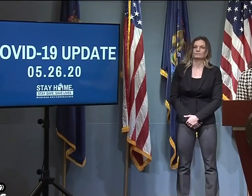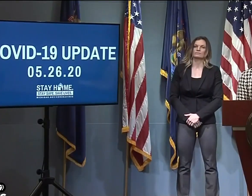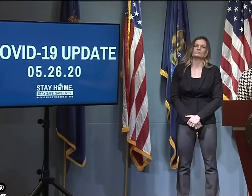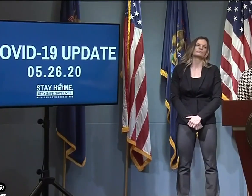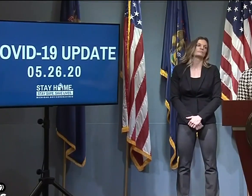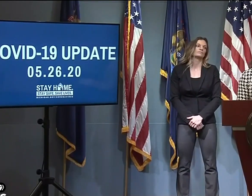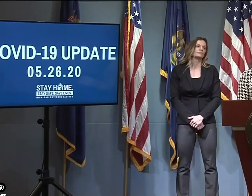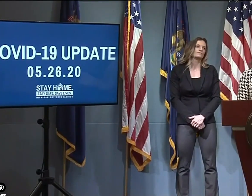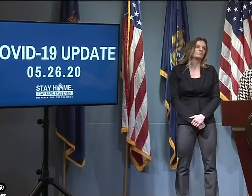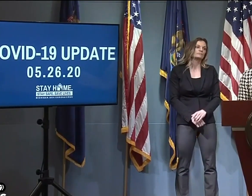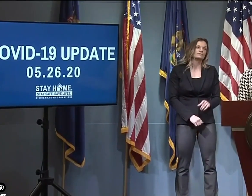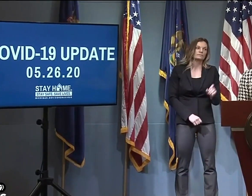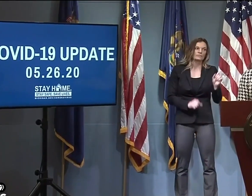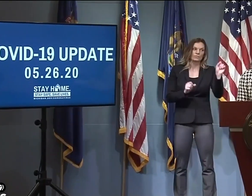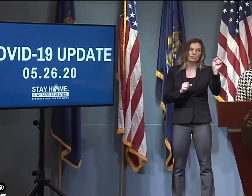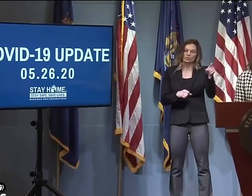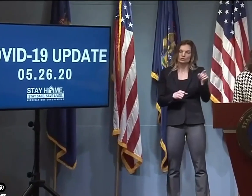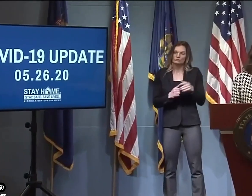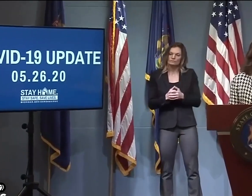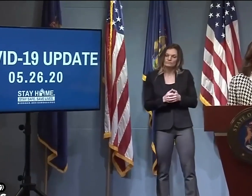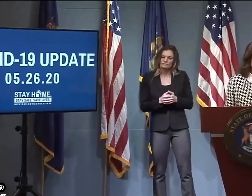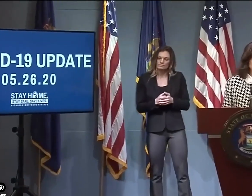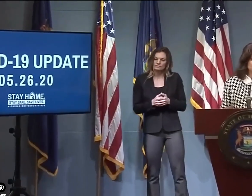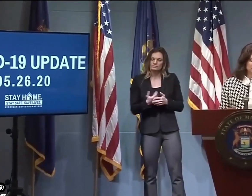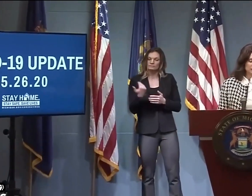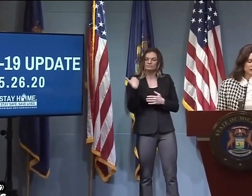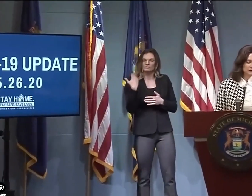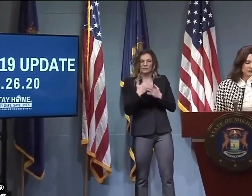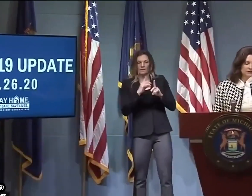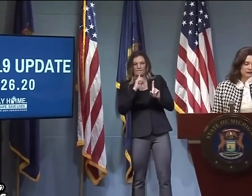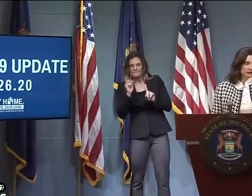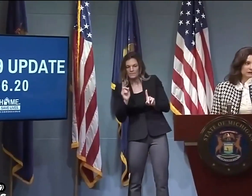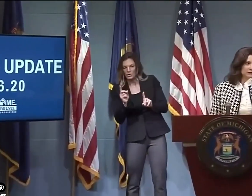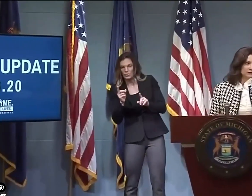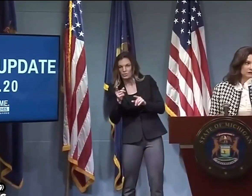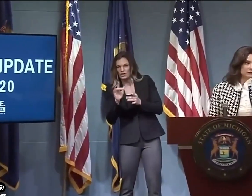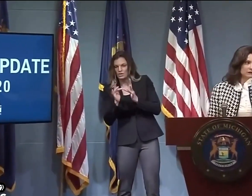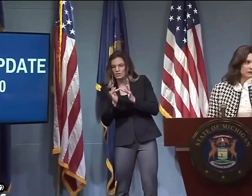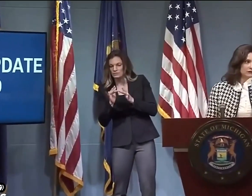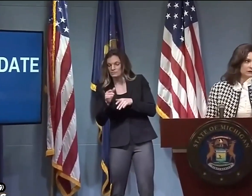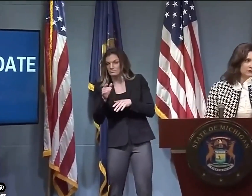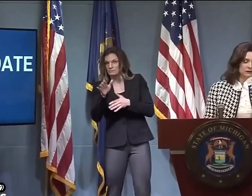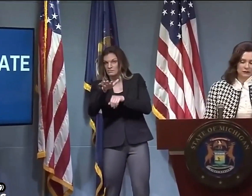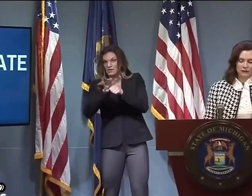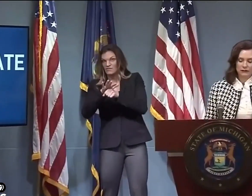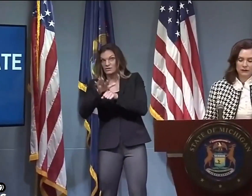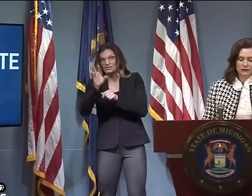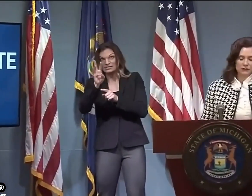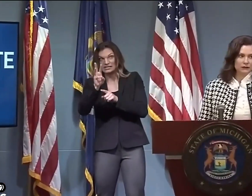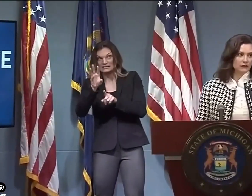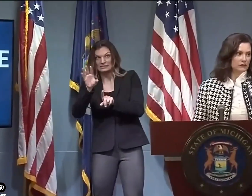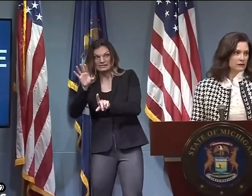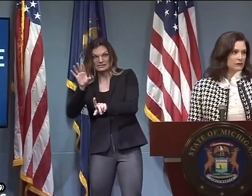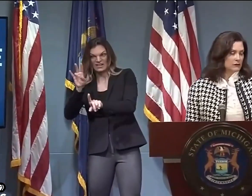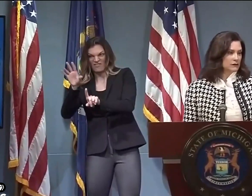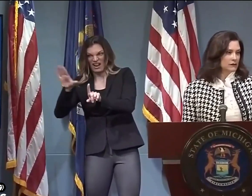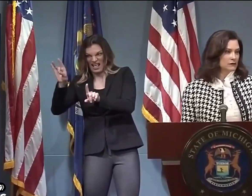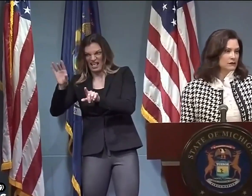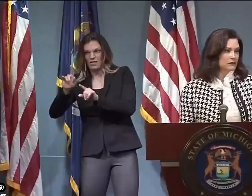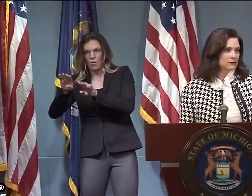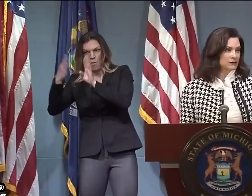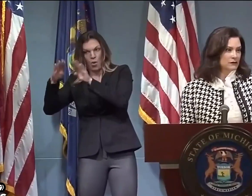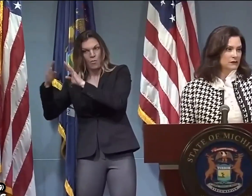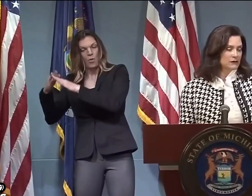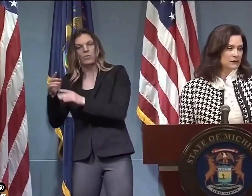Governor, I know you did just address some of the rumors that were surfacing the Internet. When you opened regions six and eight, you advised people not to rush up